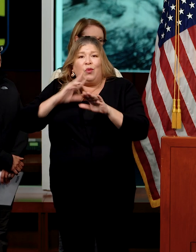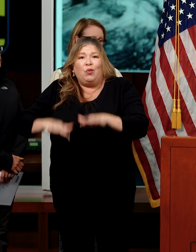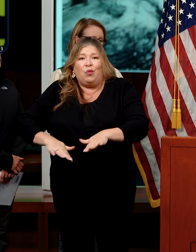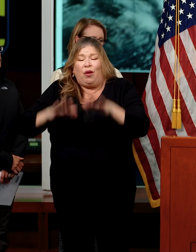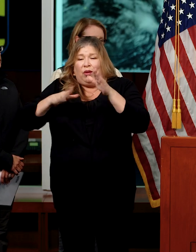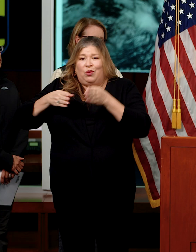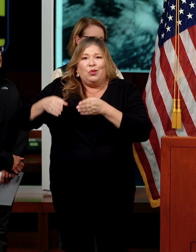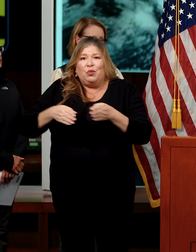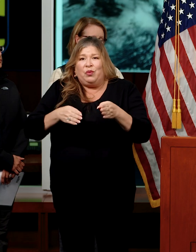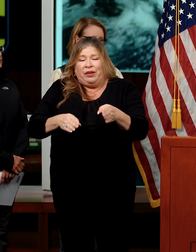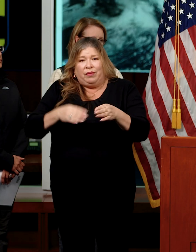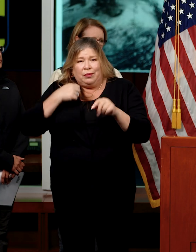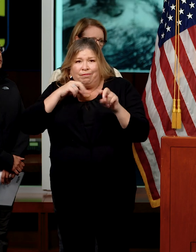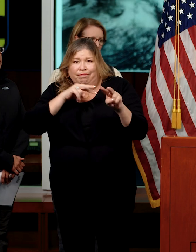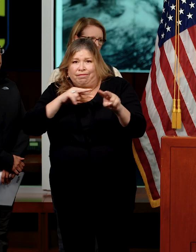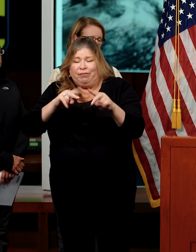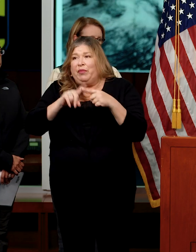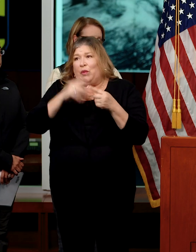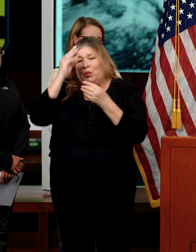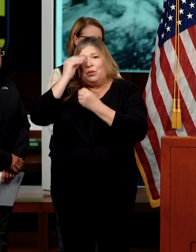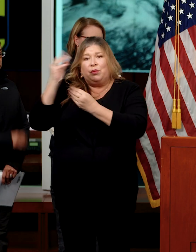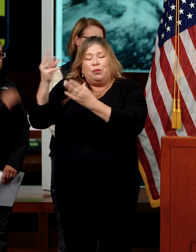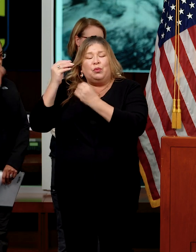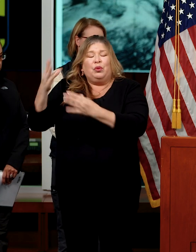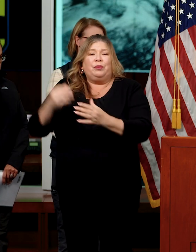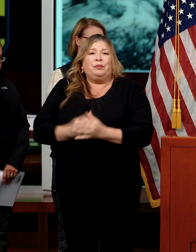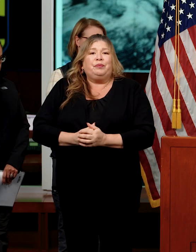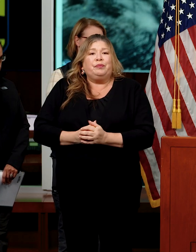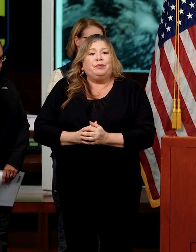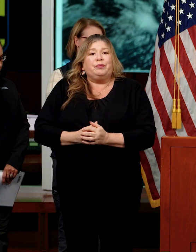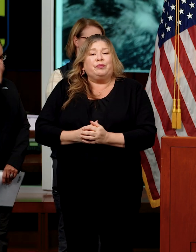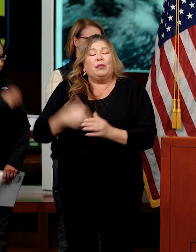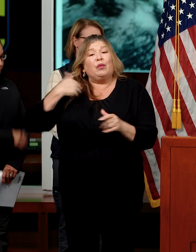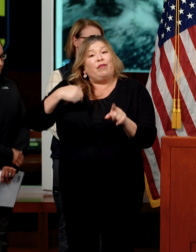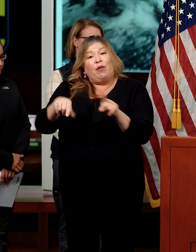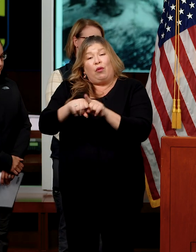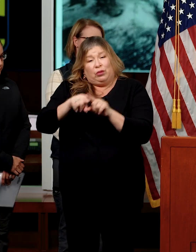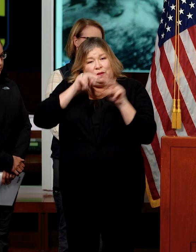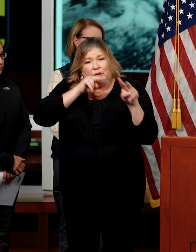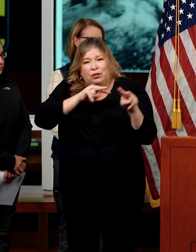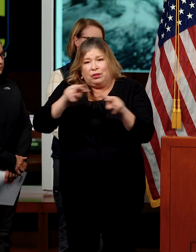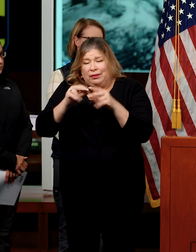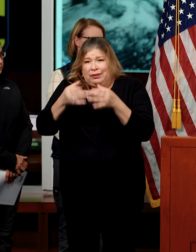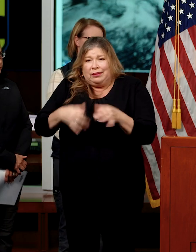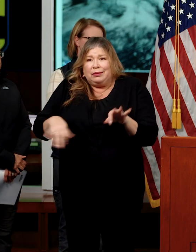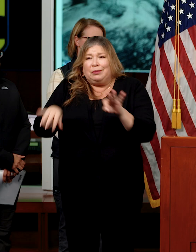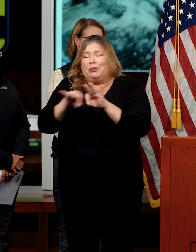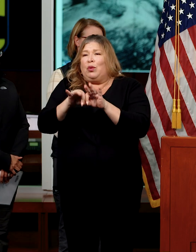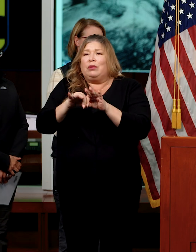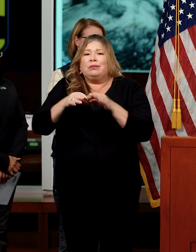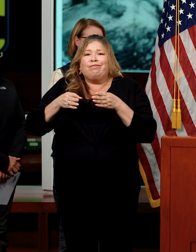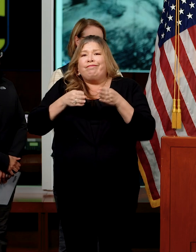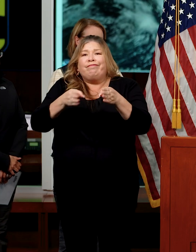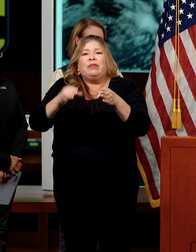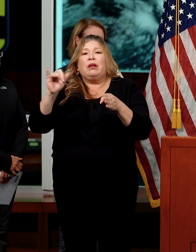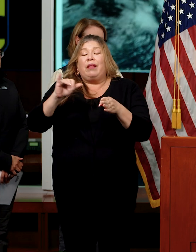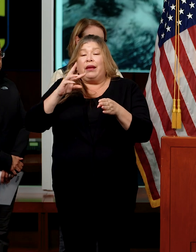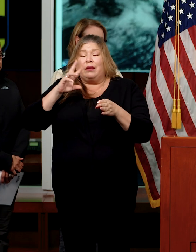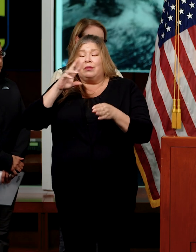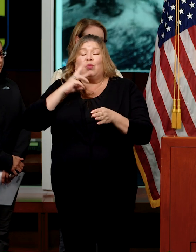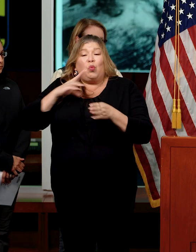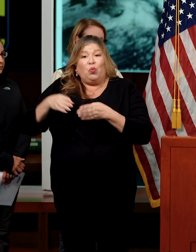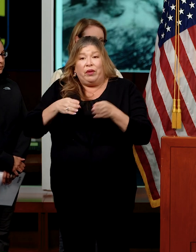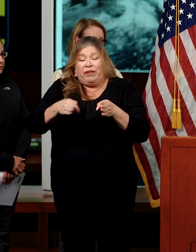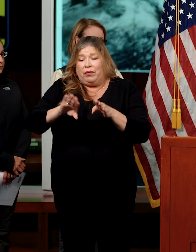monitoring and reporting. We continue to assist in monitoring of critical infrastructure such as levees, dams, and